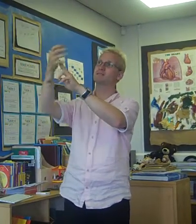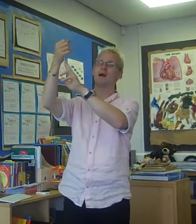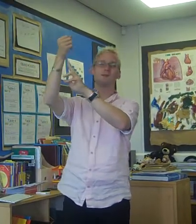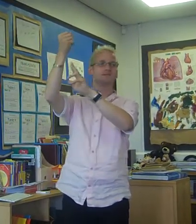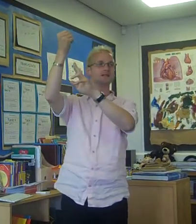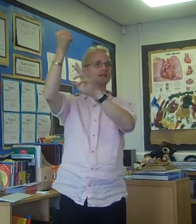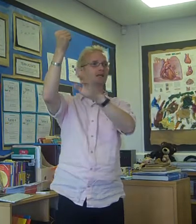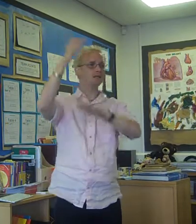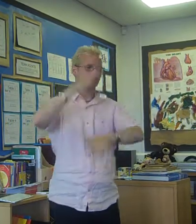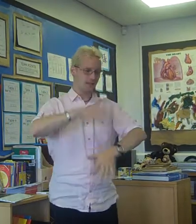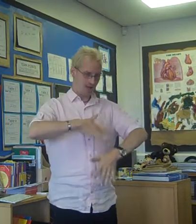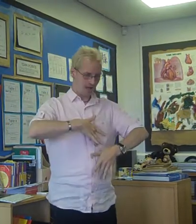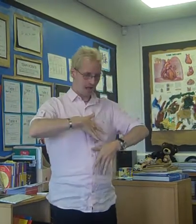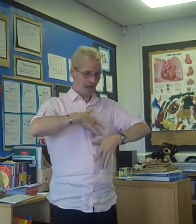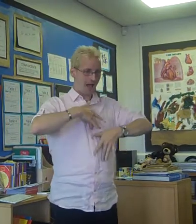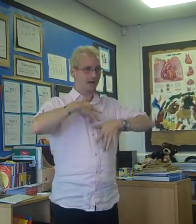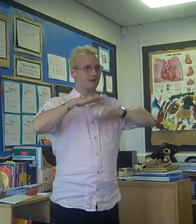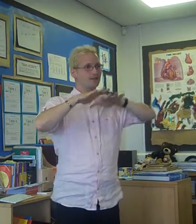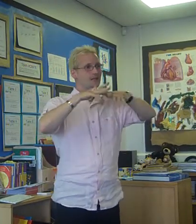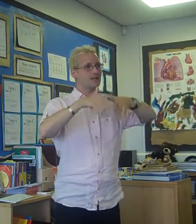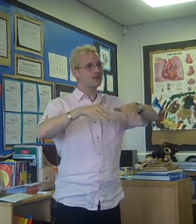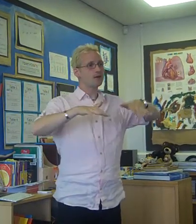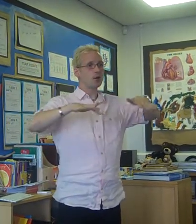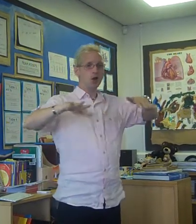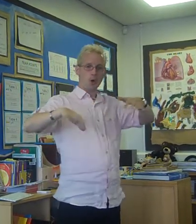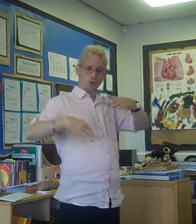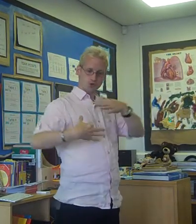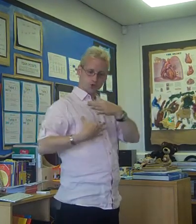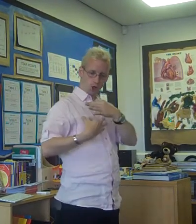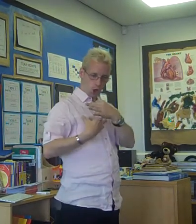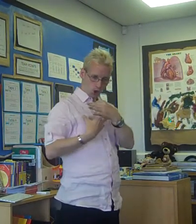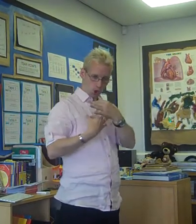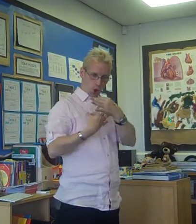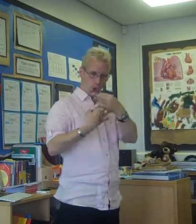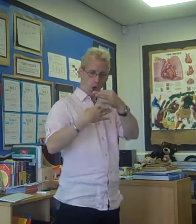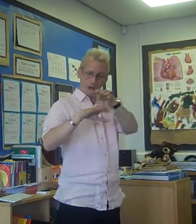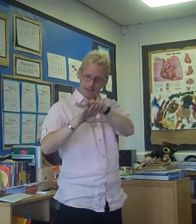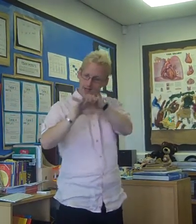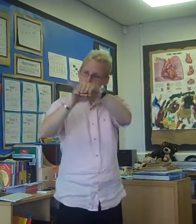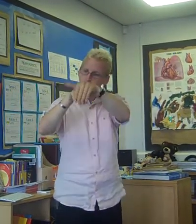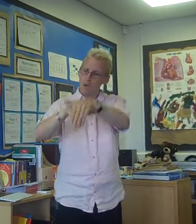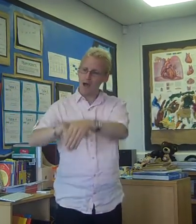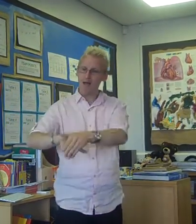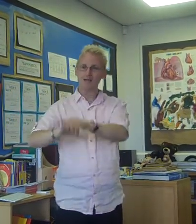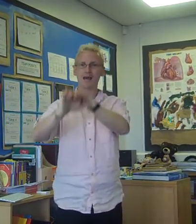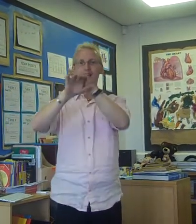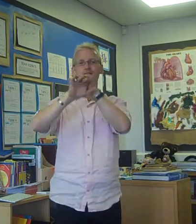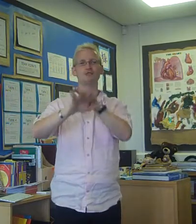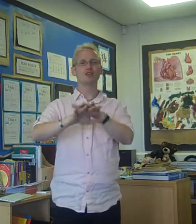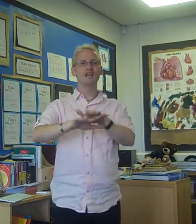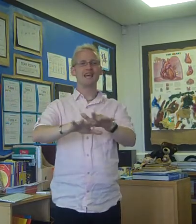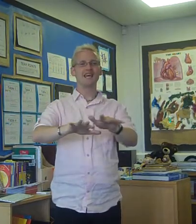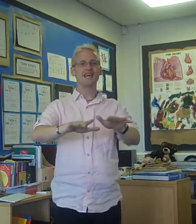mountain I can feel the ocean falling out and free